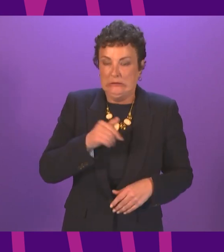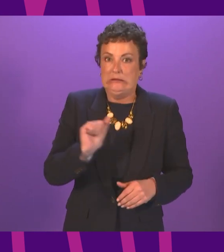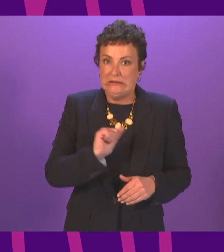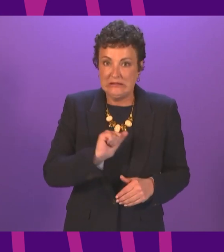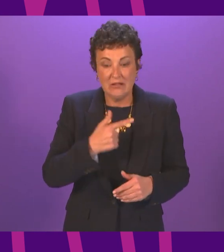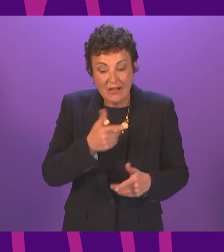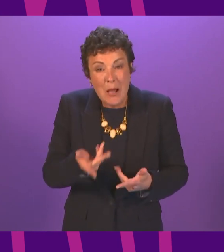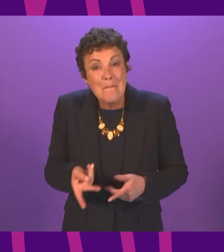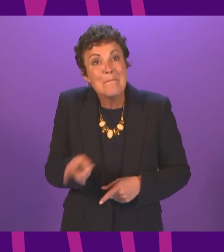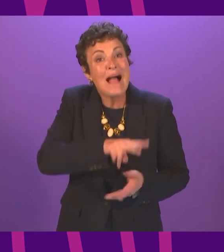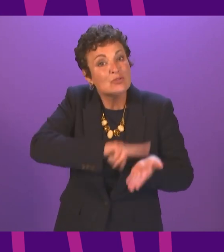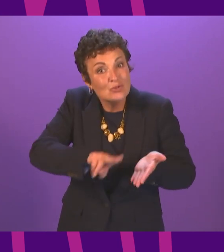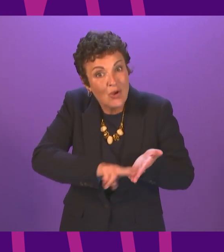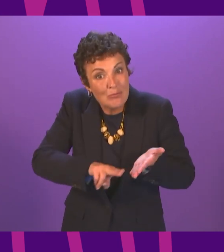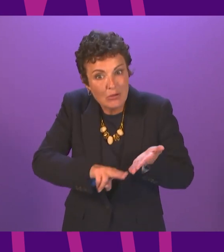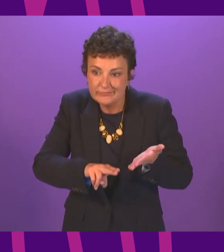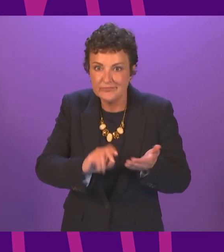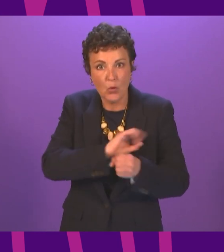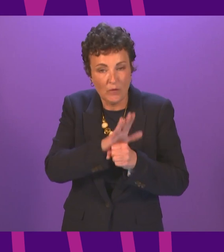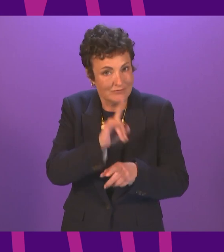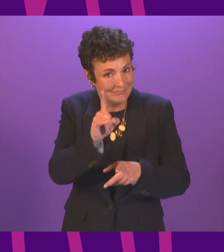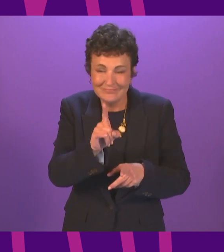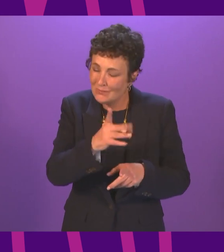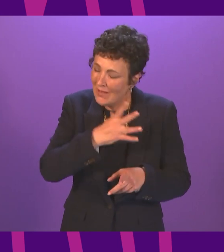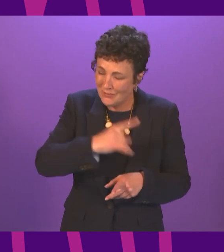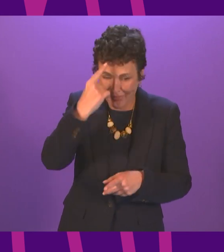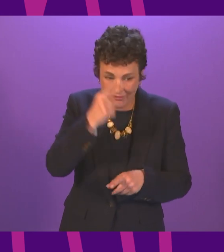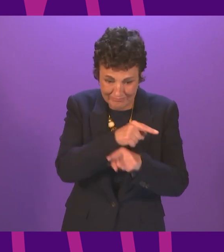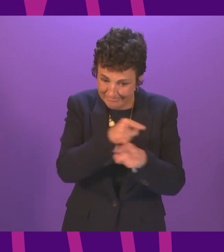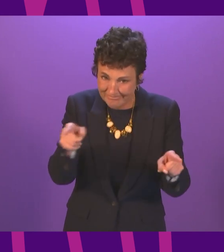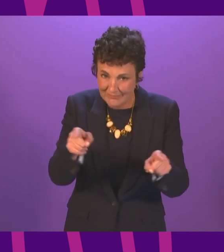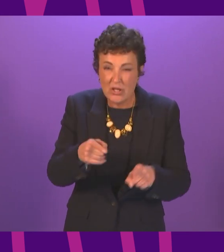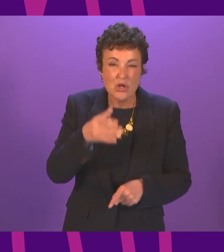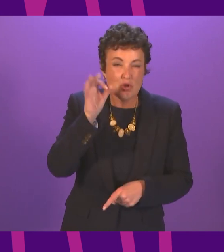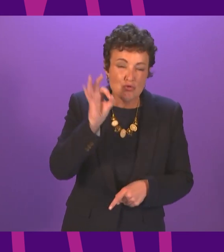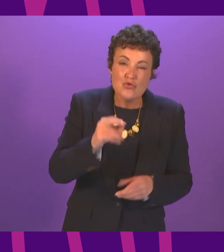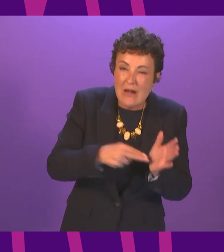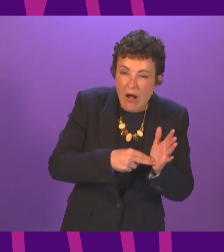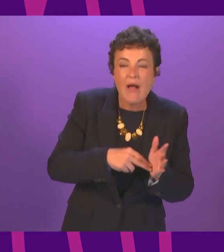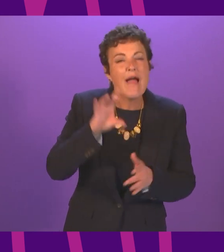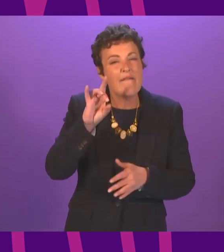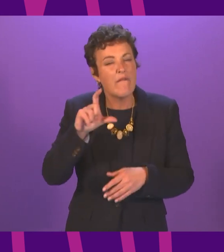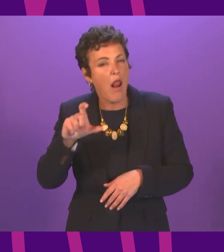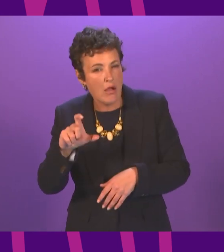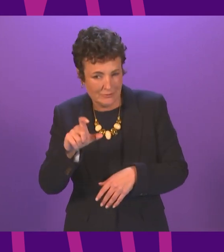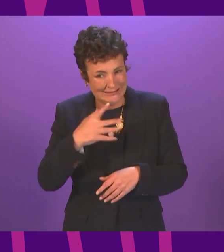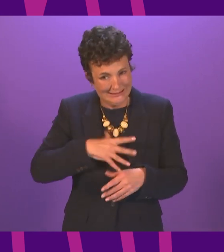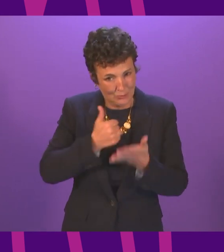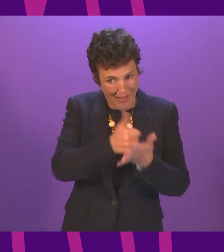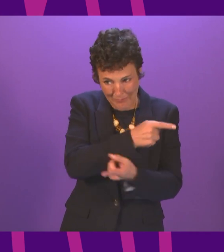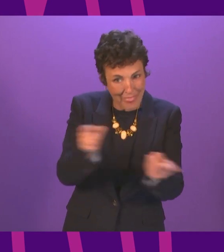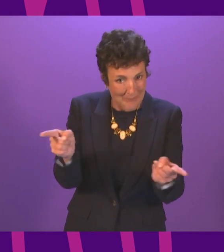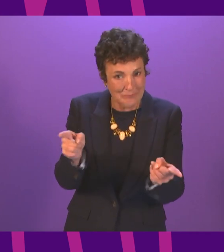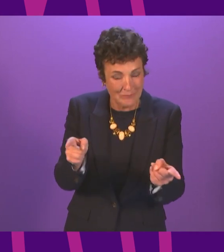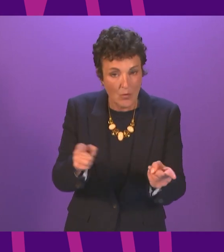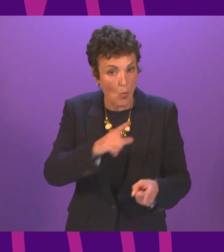is crucial to help aid and also assist many people in Greenock and Inverclyde COVID-19 has been